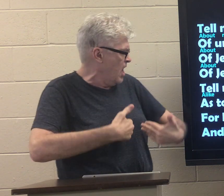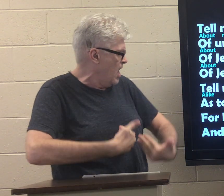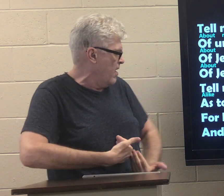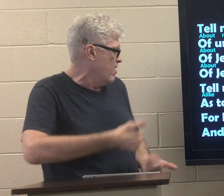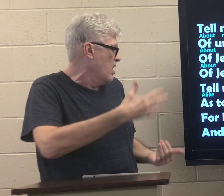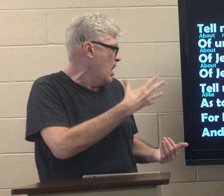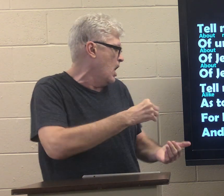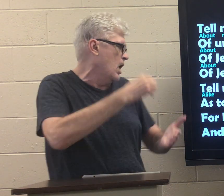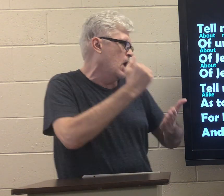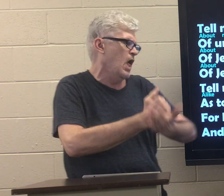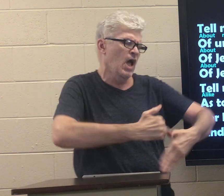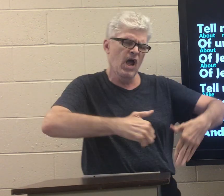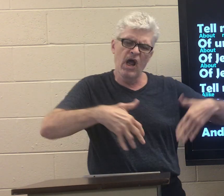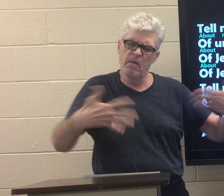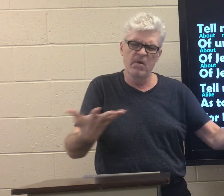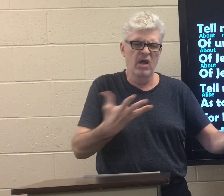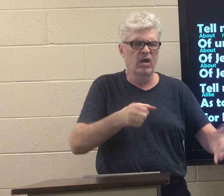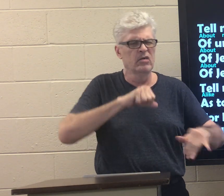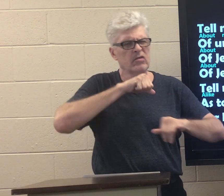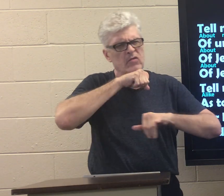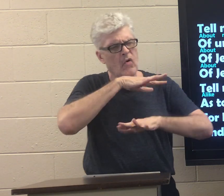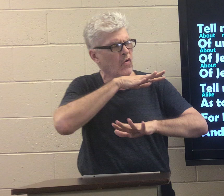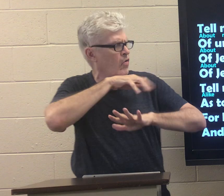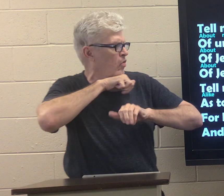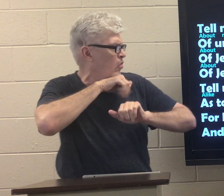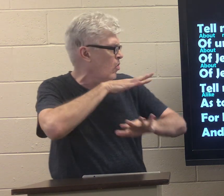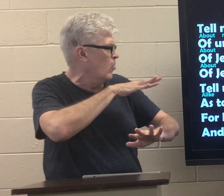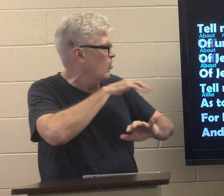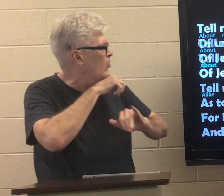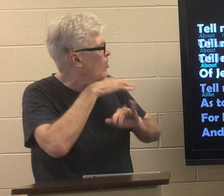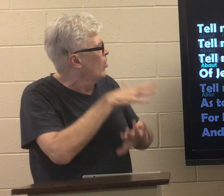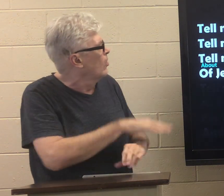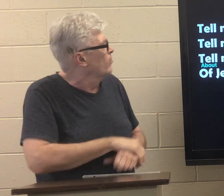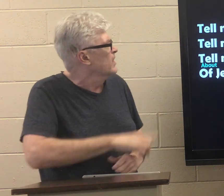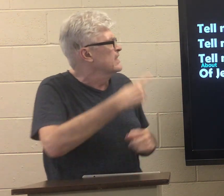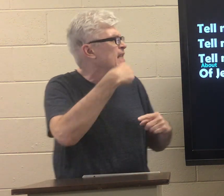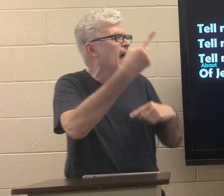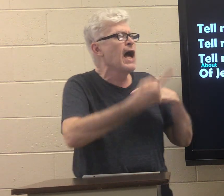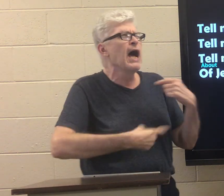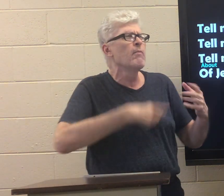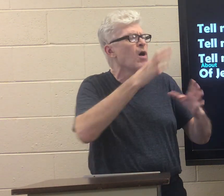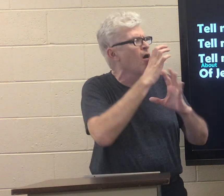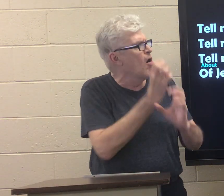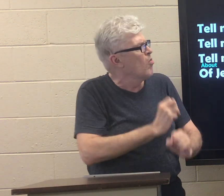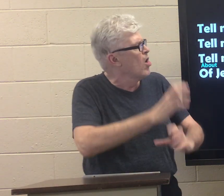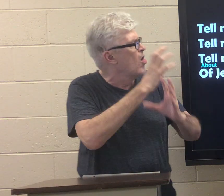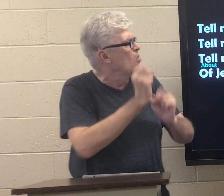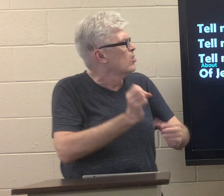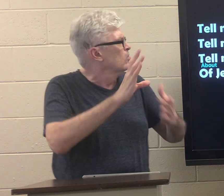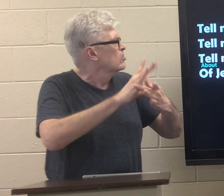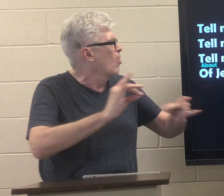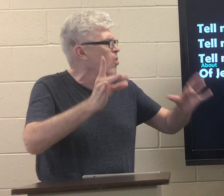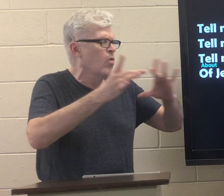and helpless and defiled. Tell me the old, old story.